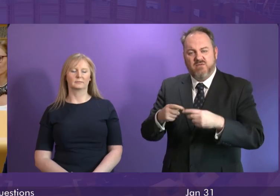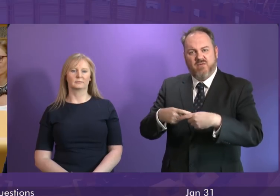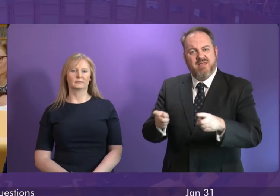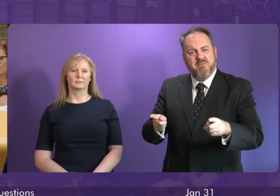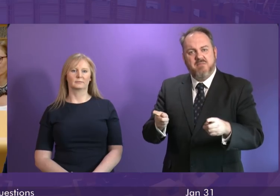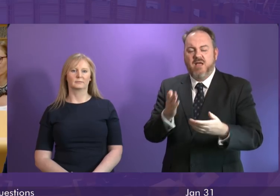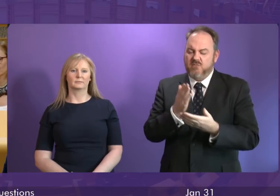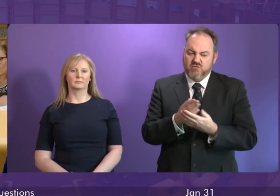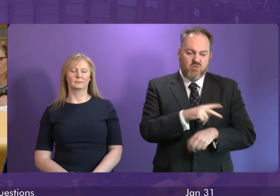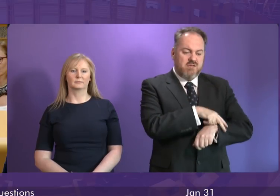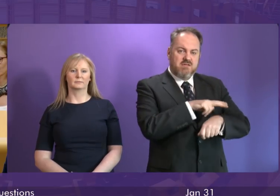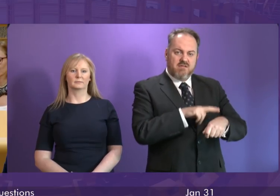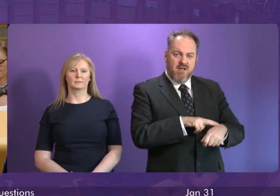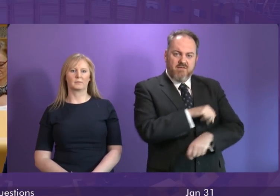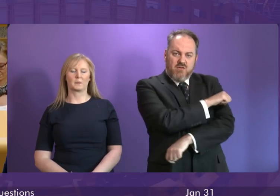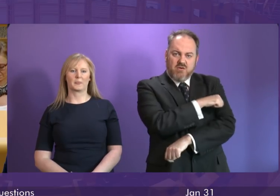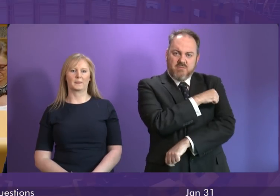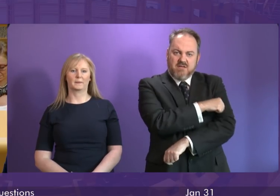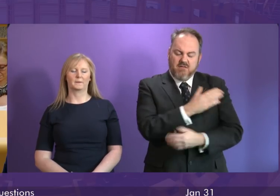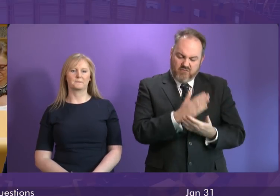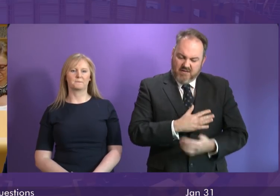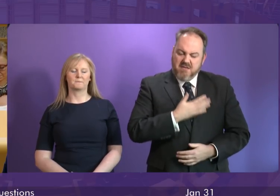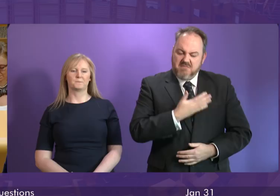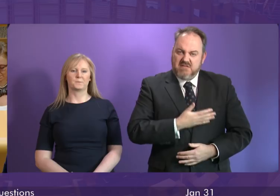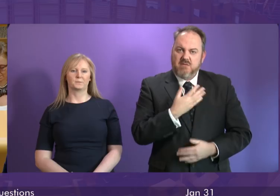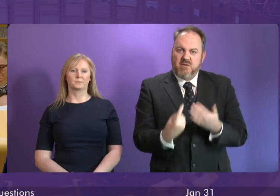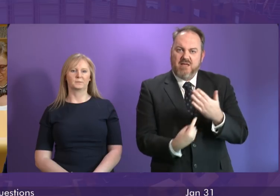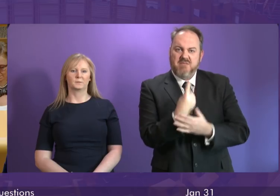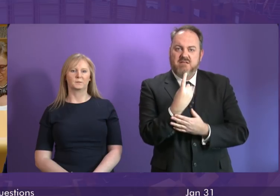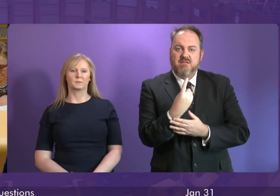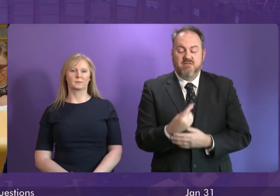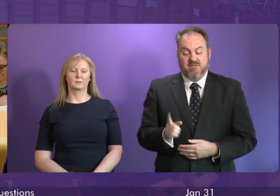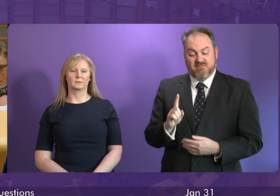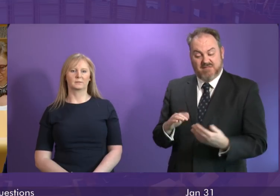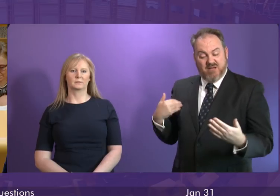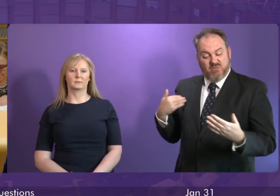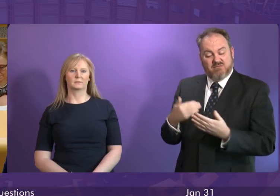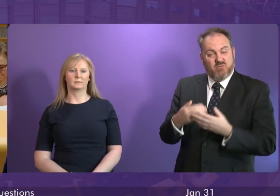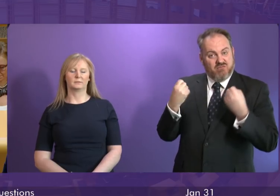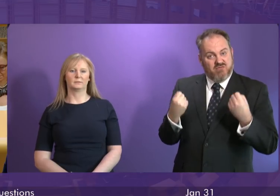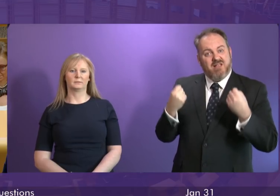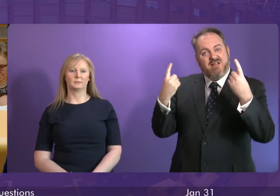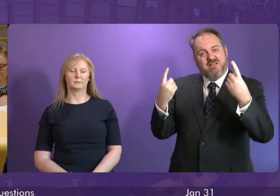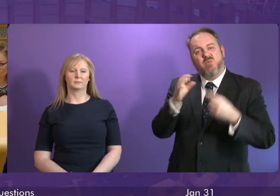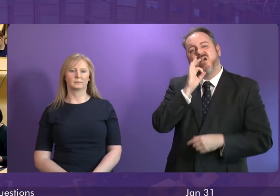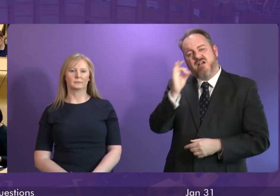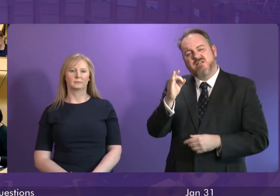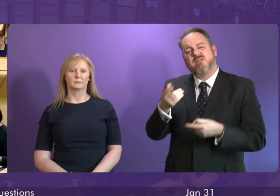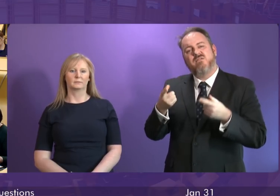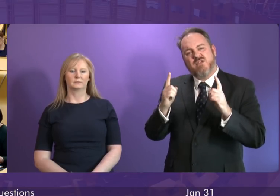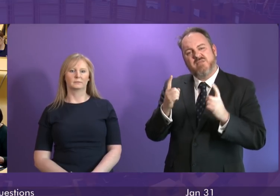dedicated healthcare staff involved as well. In the light of these events, can I simply invite the First Minister to update the Chamber?